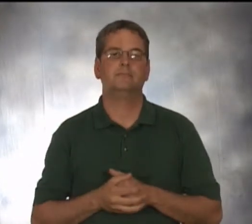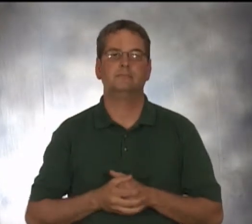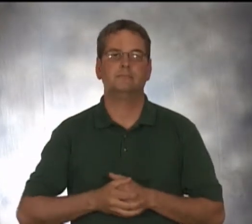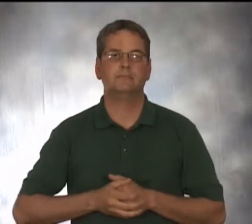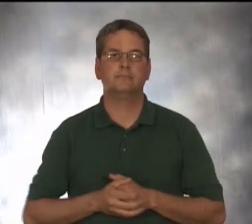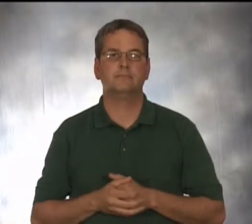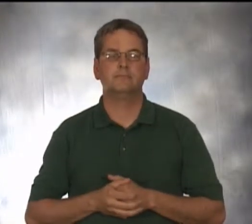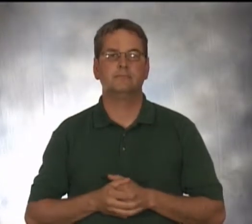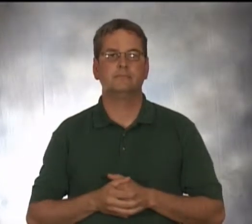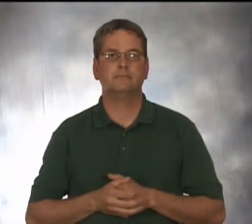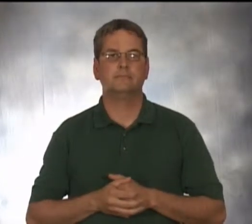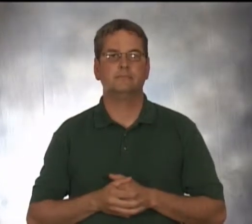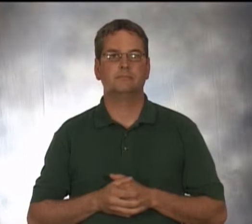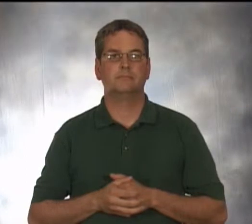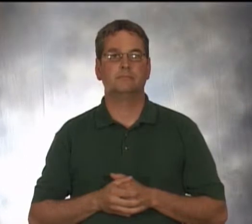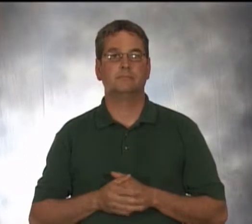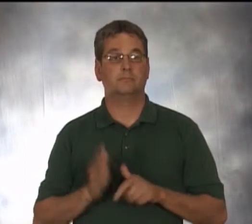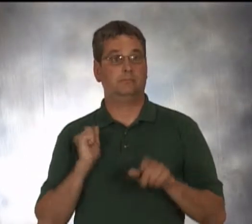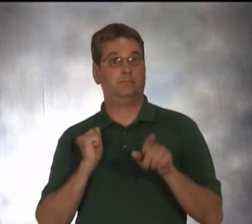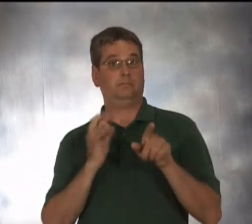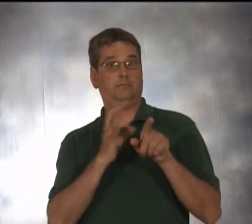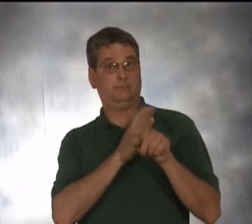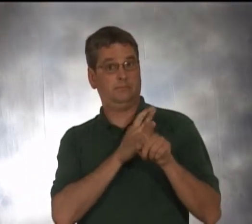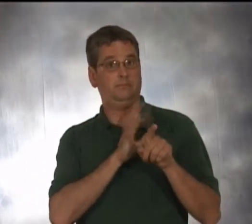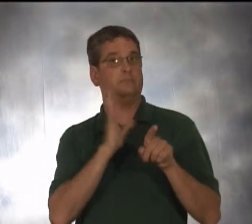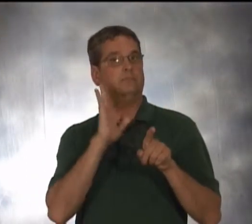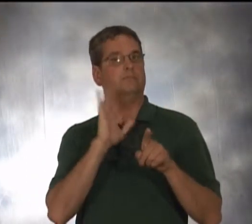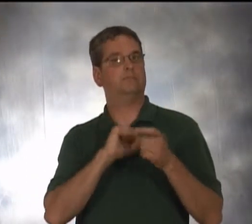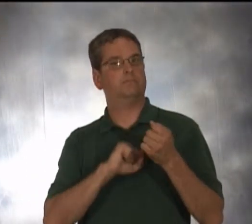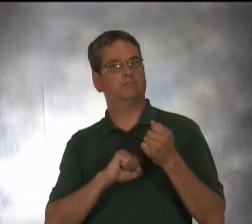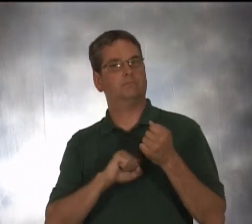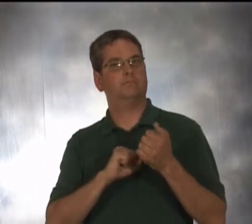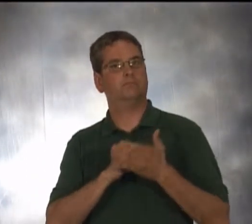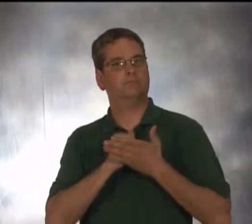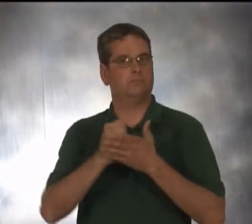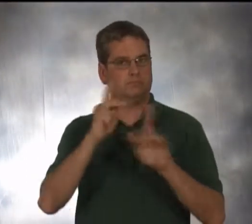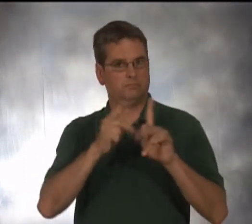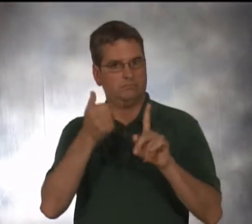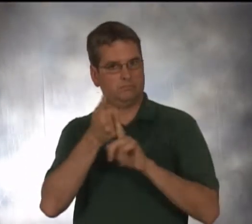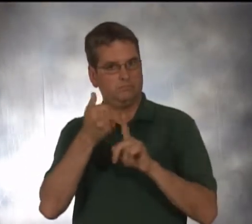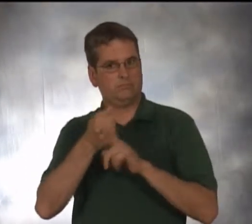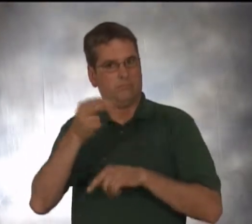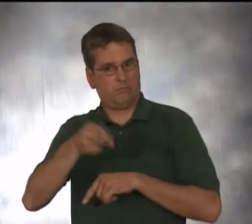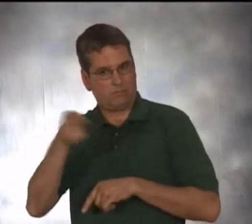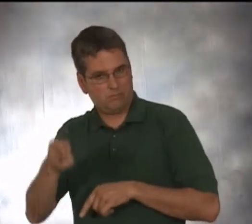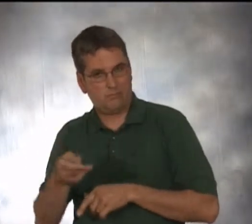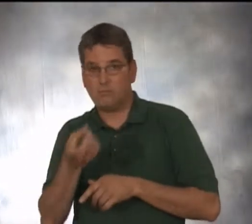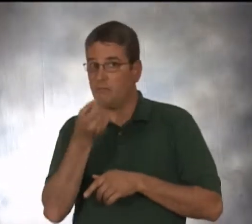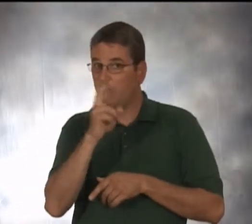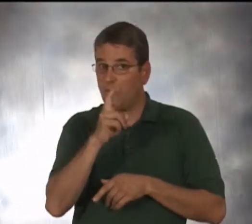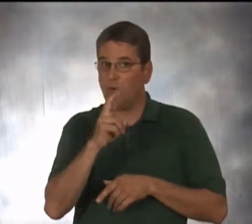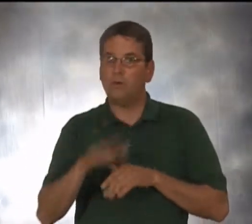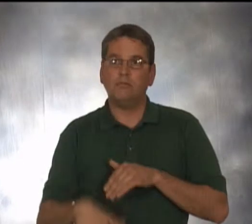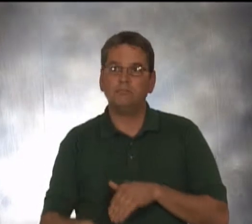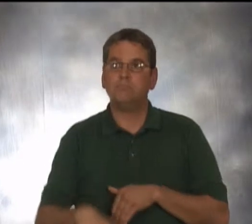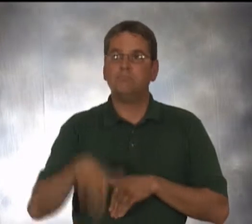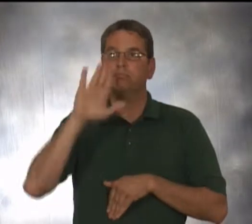Our qualified staff assist persons who are hard of hearing or late deafened to learn better ways to live with their hearing loss.